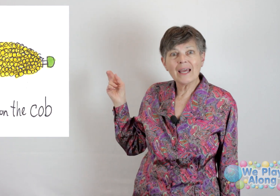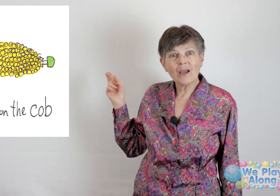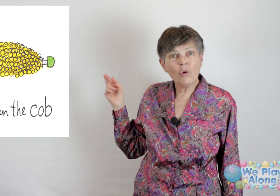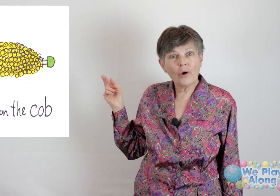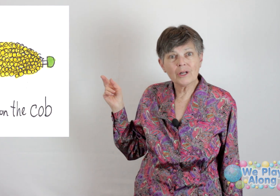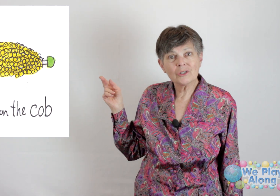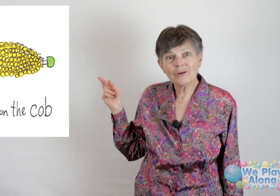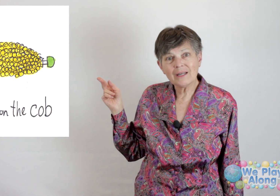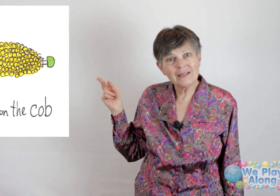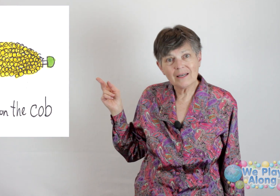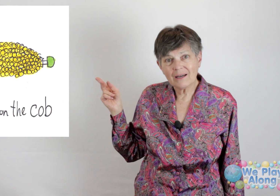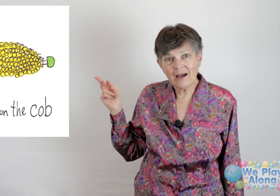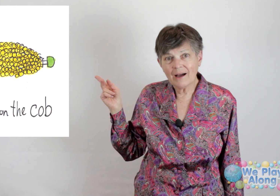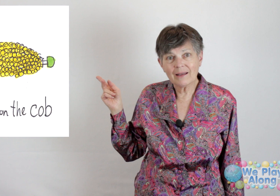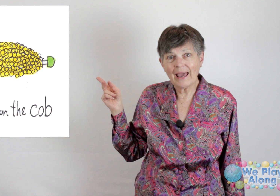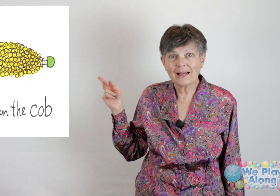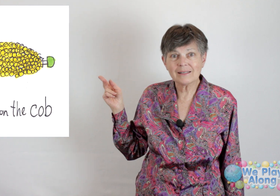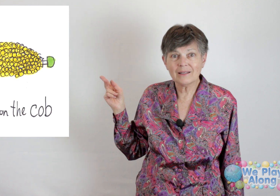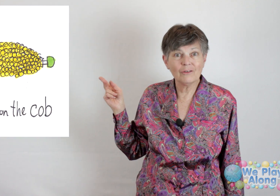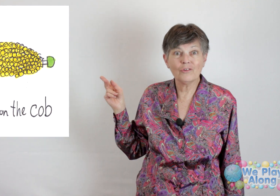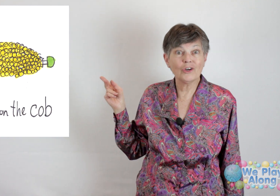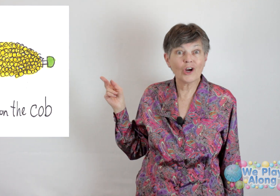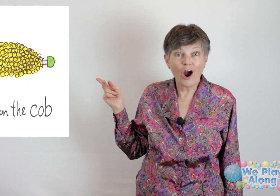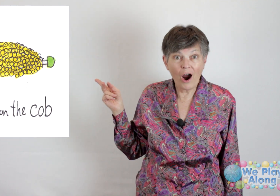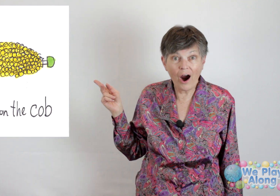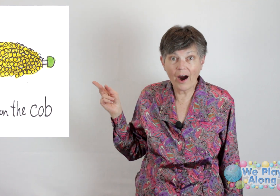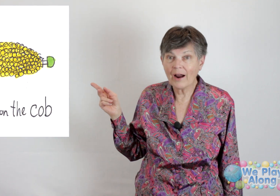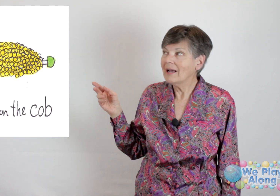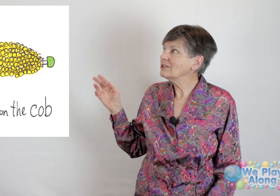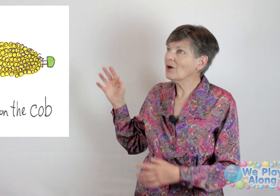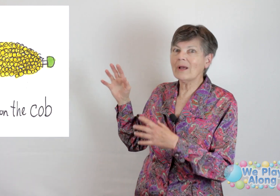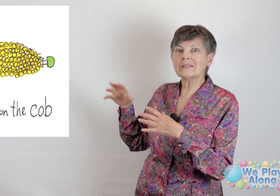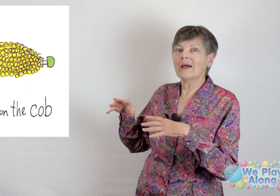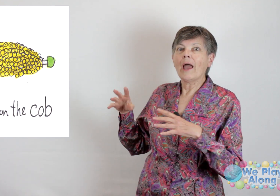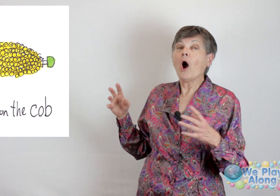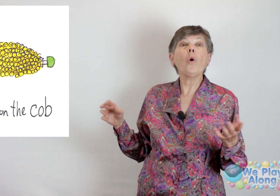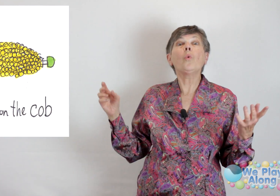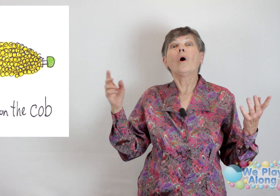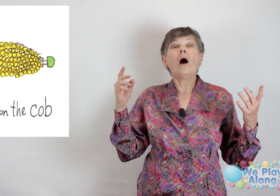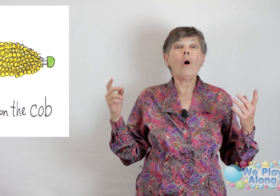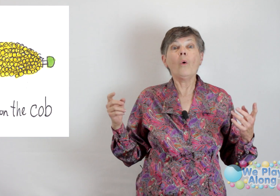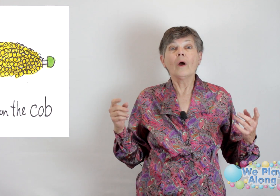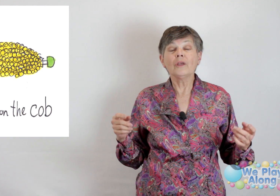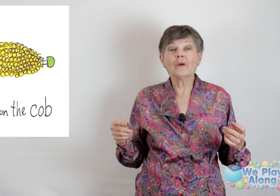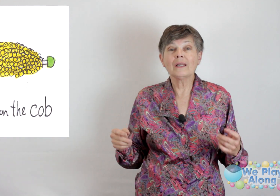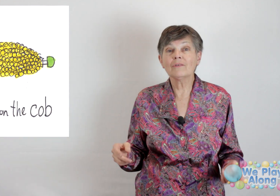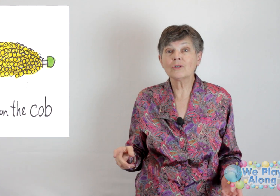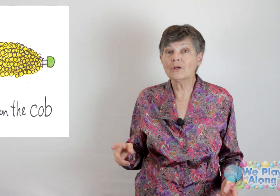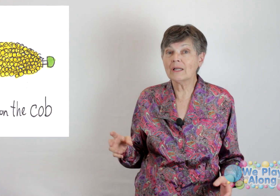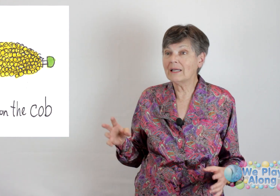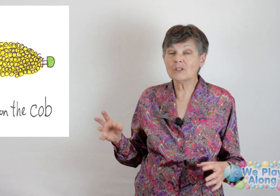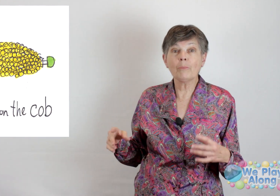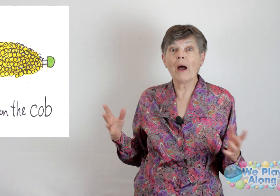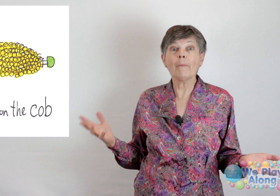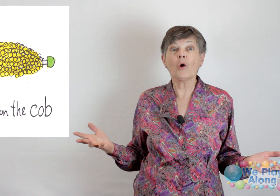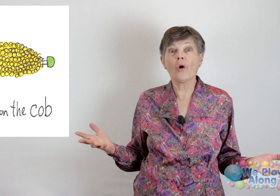take corn and turn it into gasoline for your car. So it's a, oh, oh, you can even turn it into popcorn.